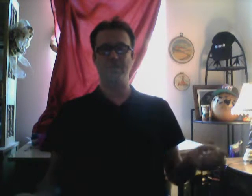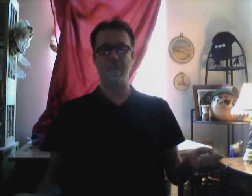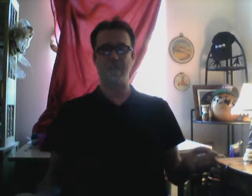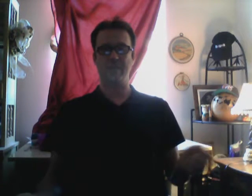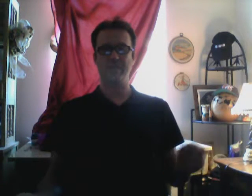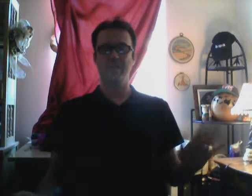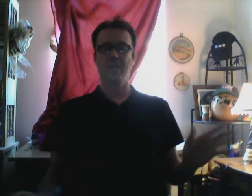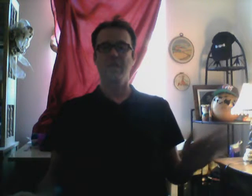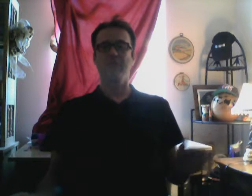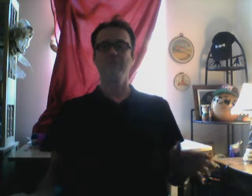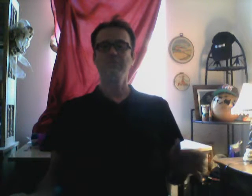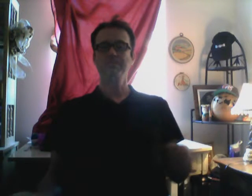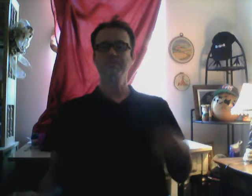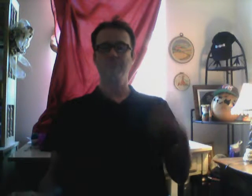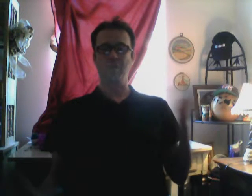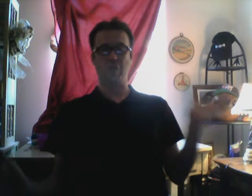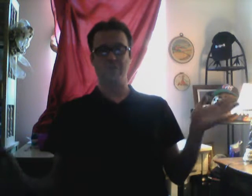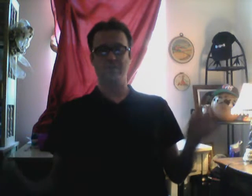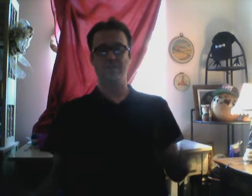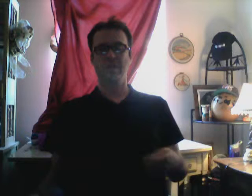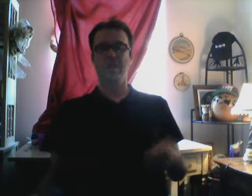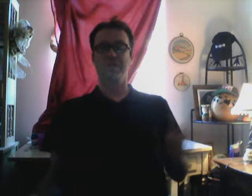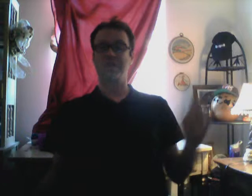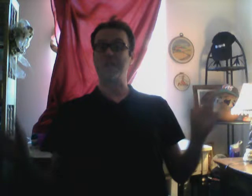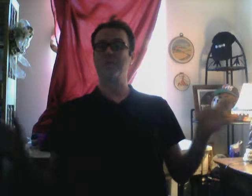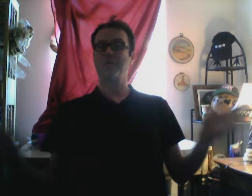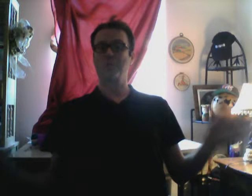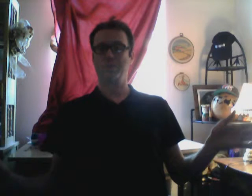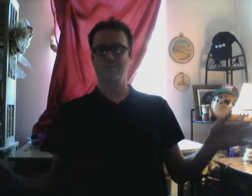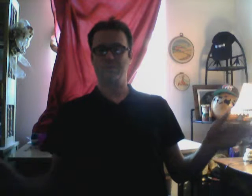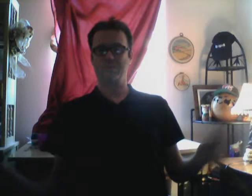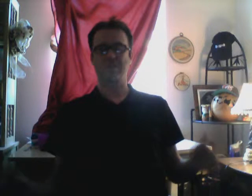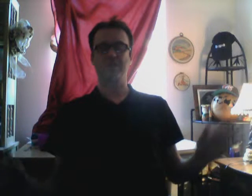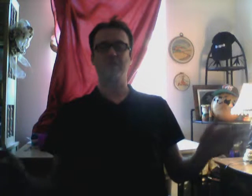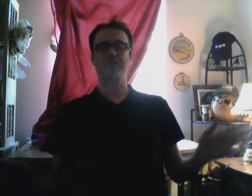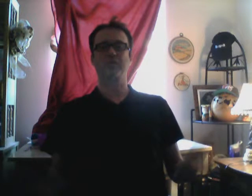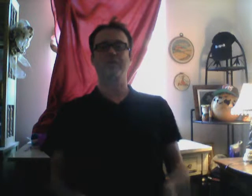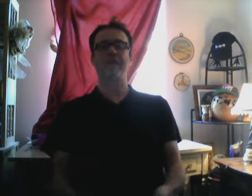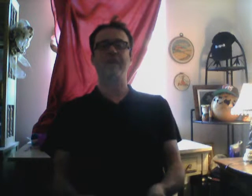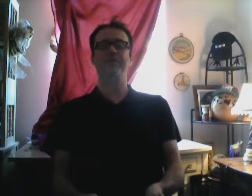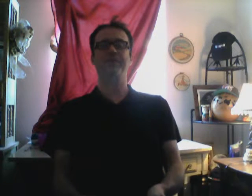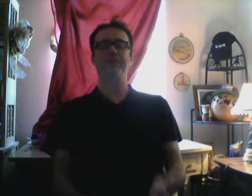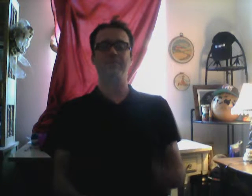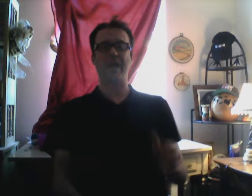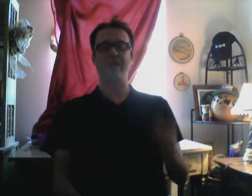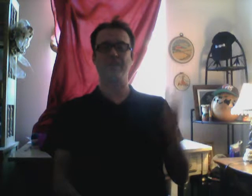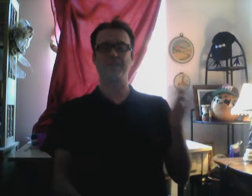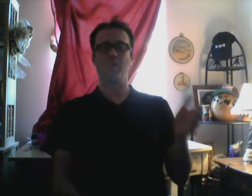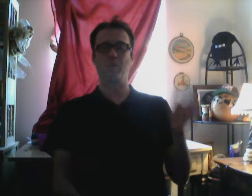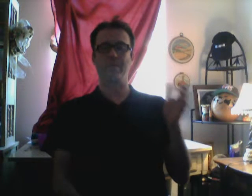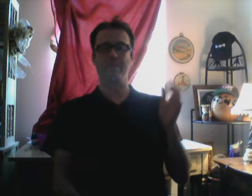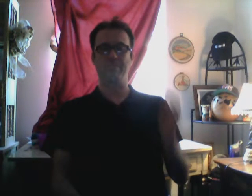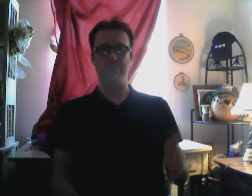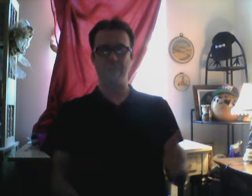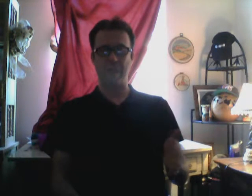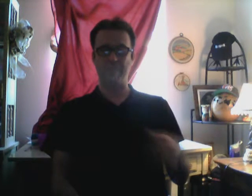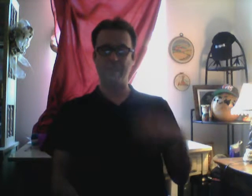stabbed. Gusher. Sacred wounds. There's all sorts of, everything matters more than me. I'm not